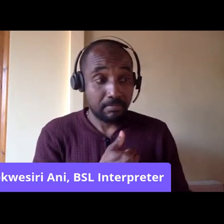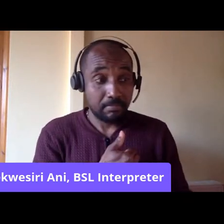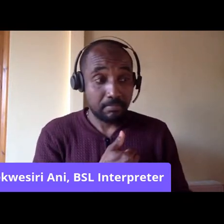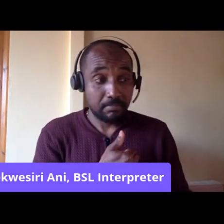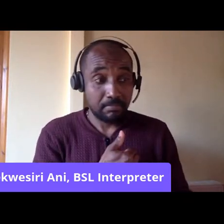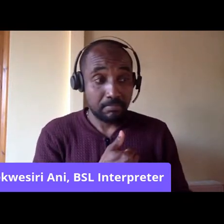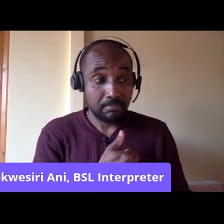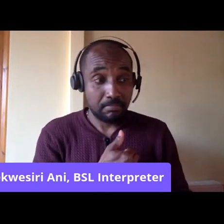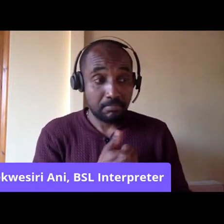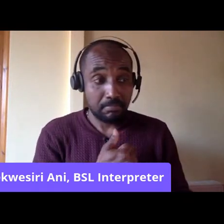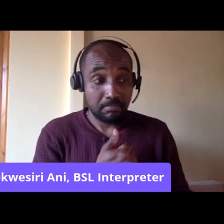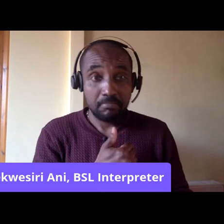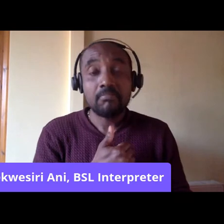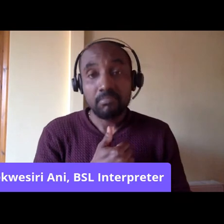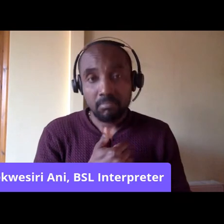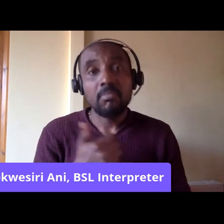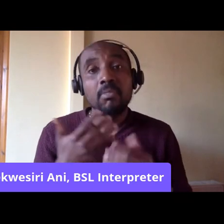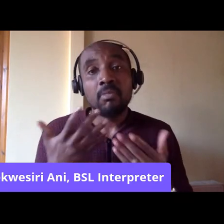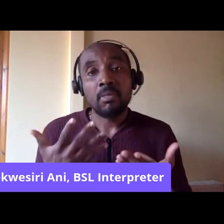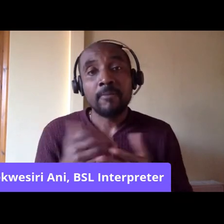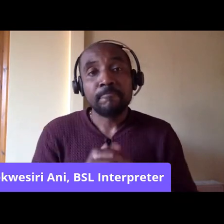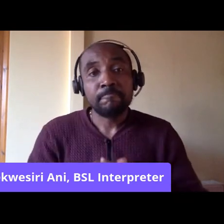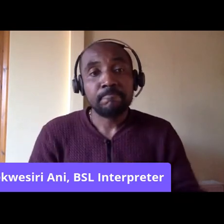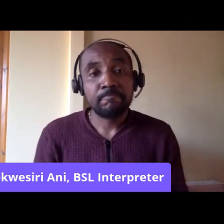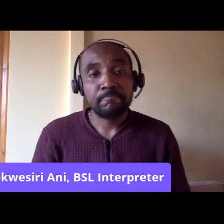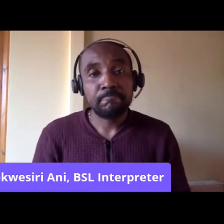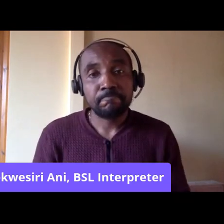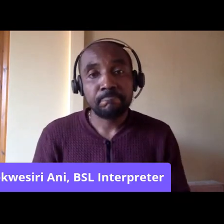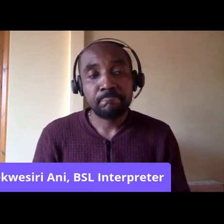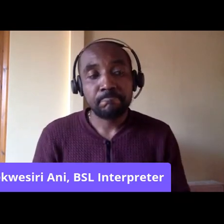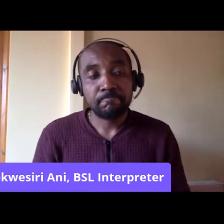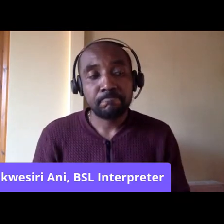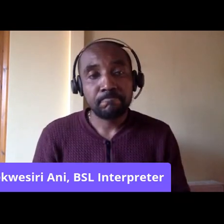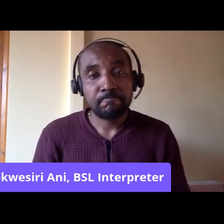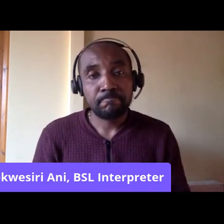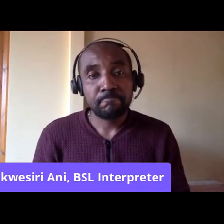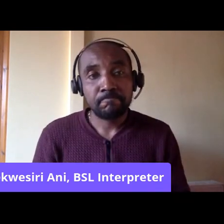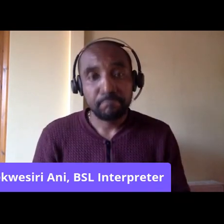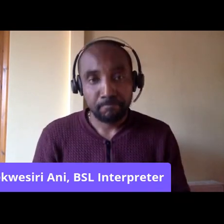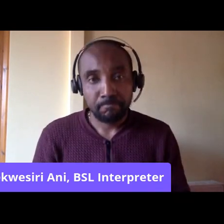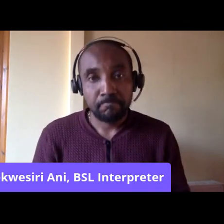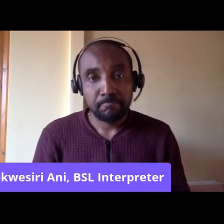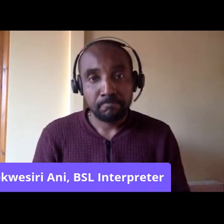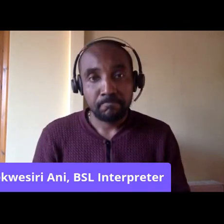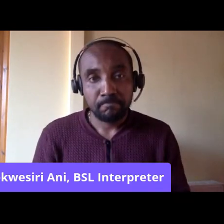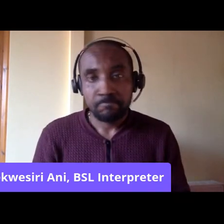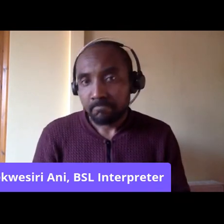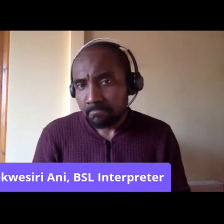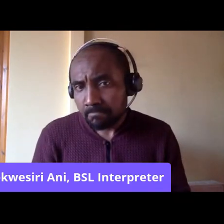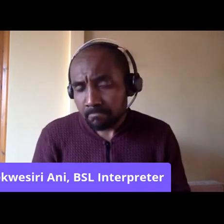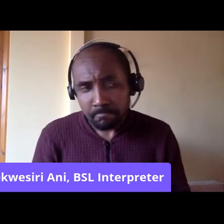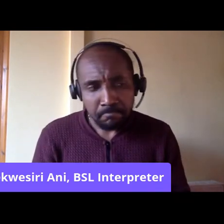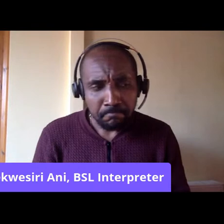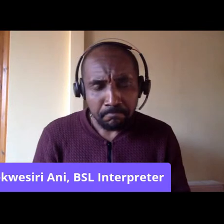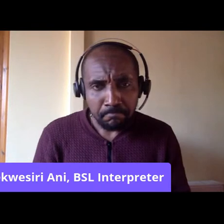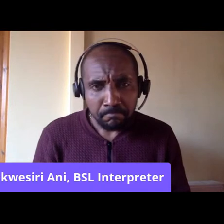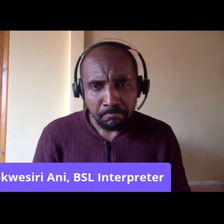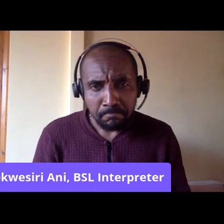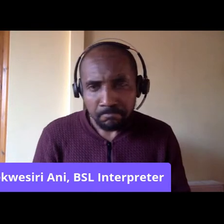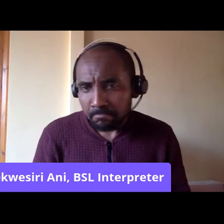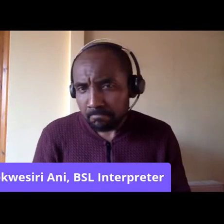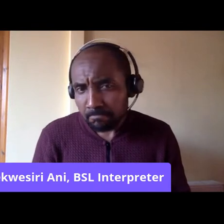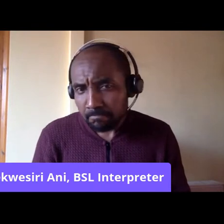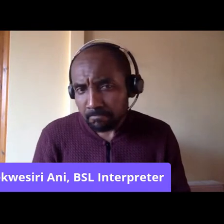to be taking you over to our, and I'm hoping